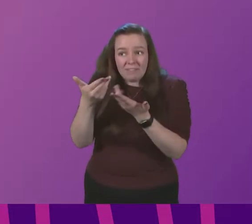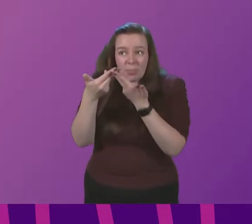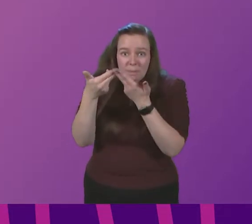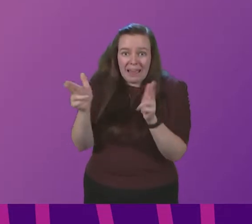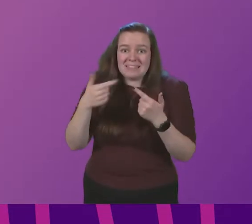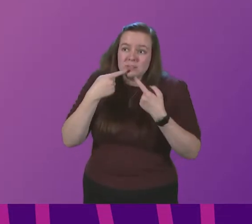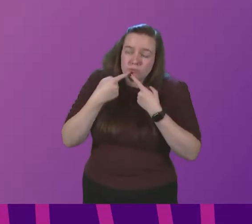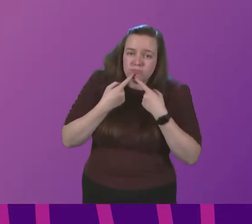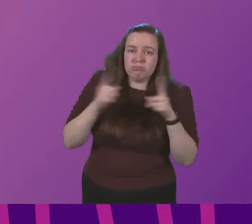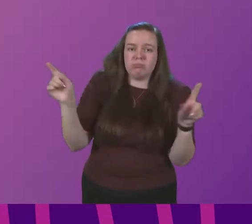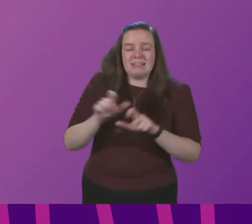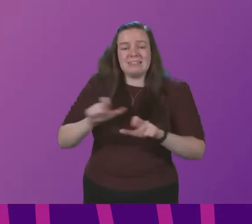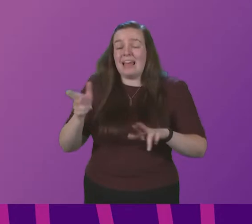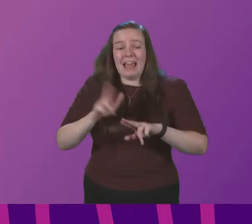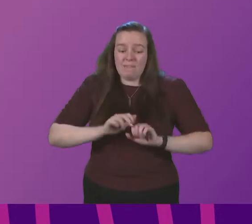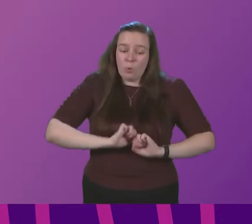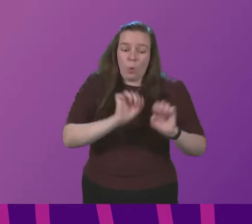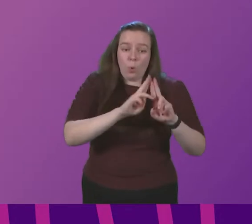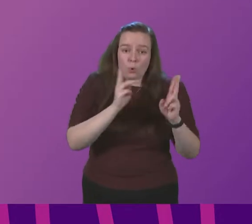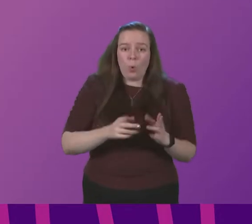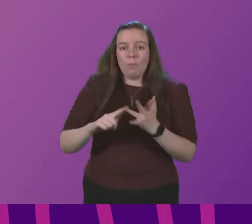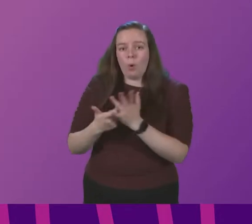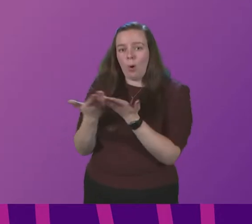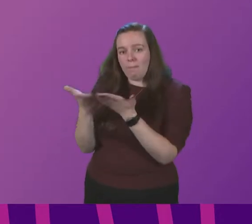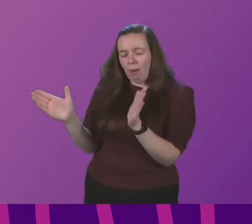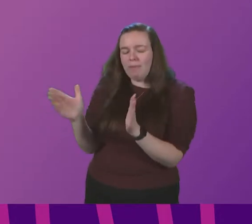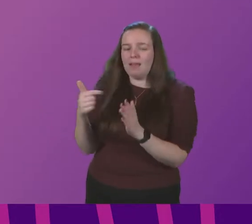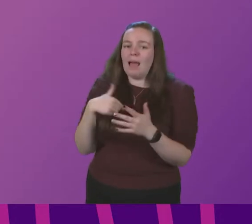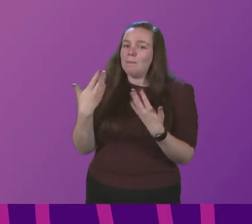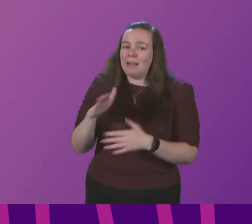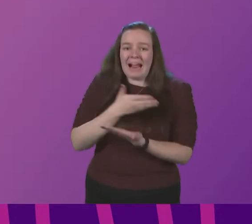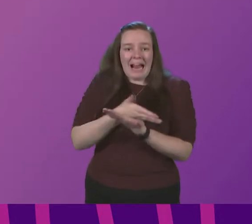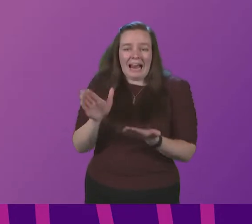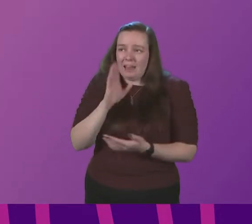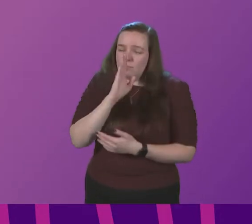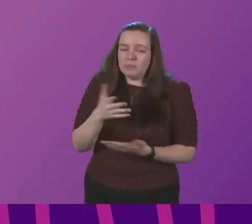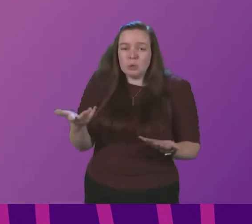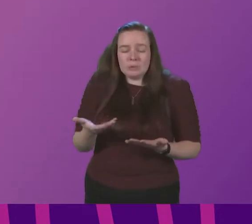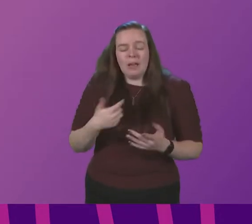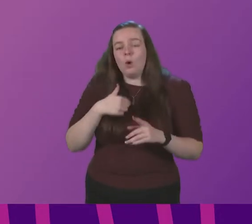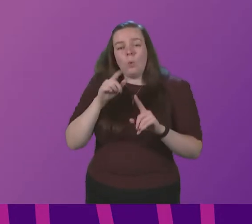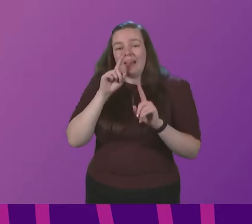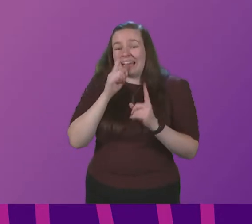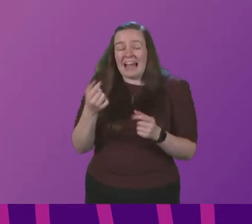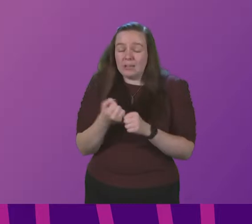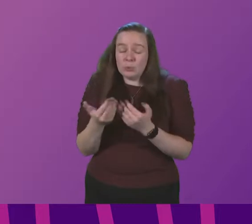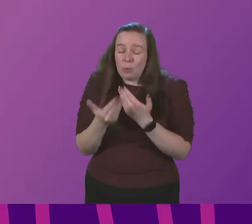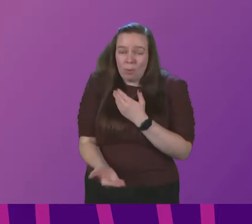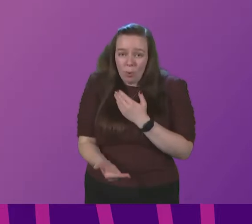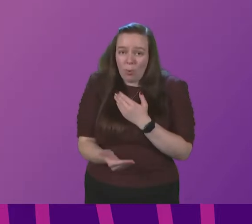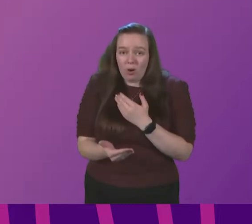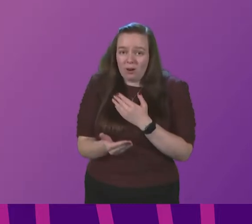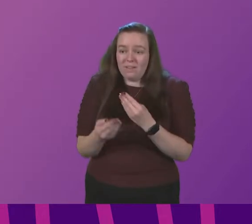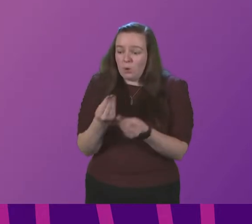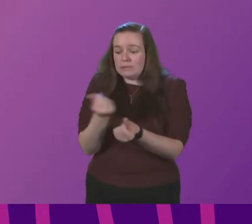consistently whether you are in your own home or in a public place I have set out very candidly today why we cannot do more around